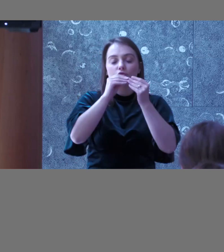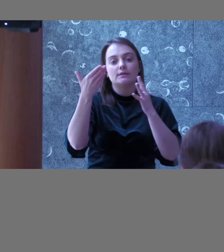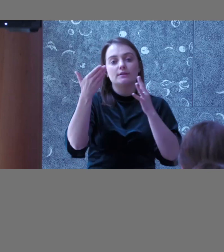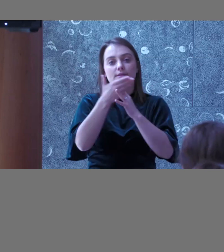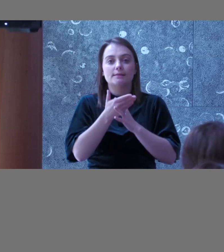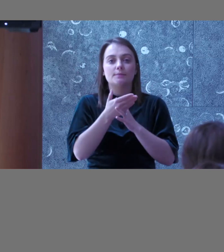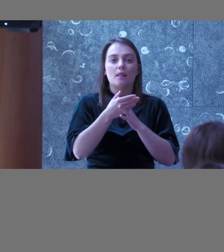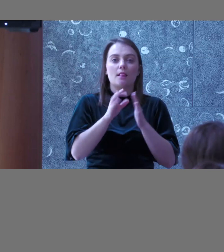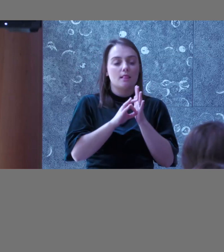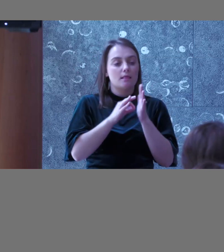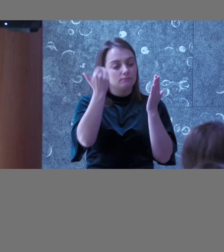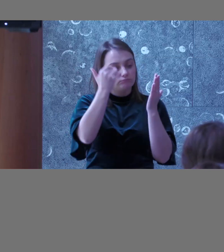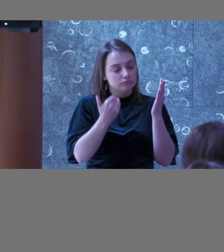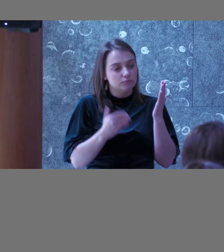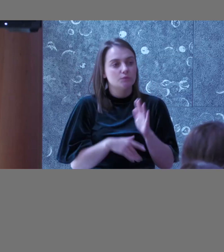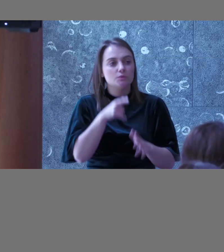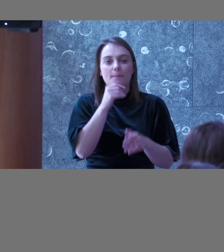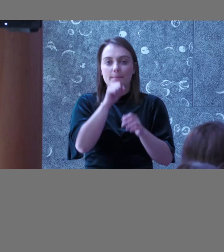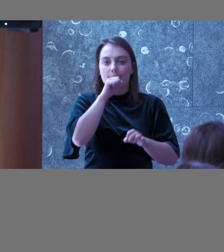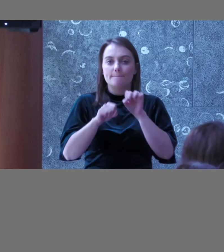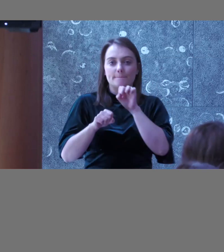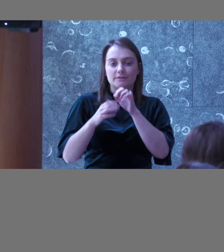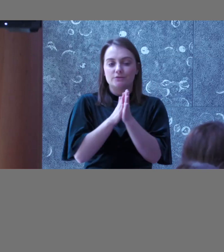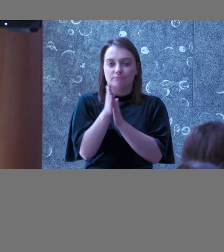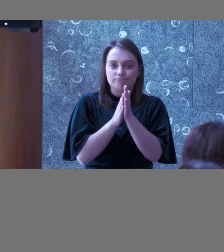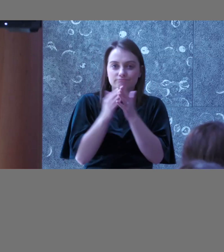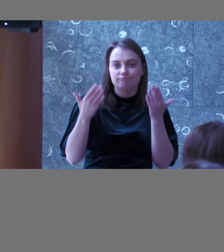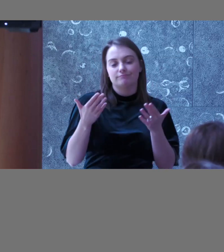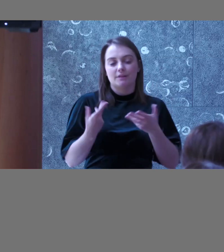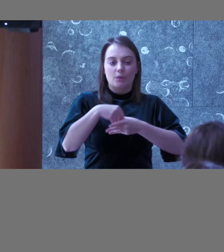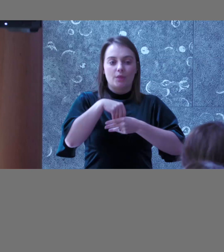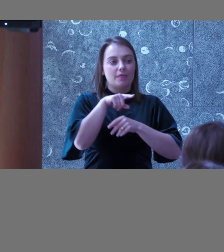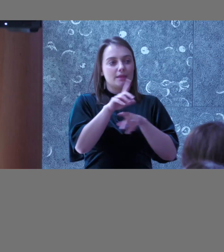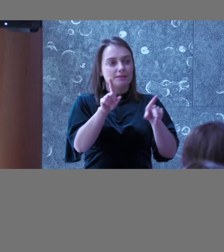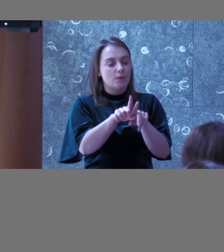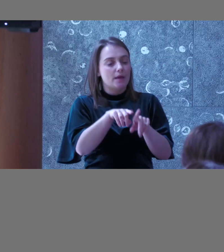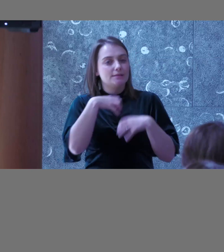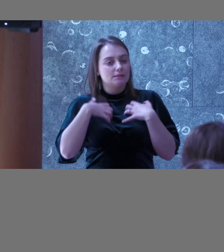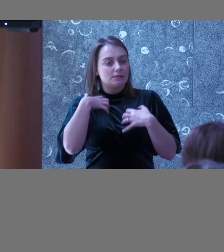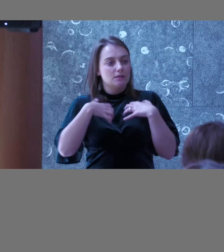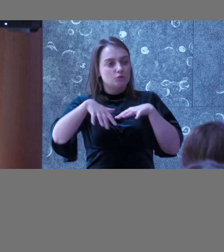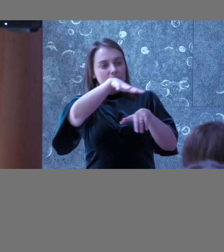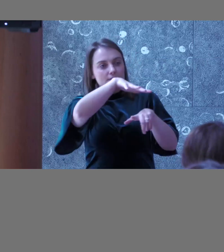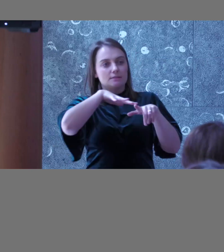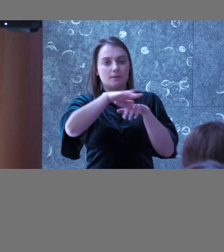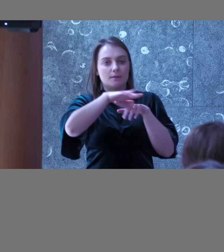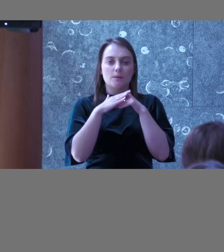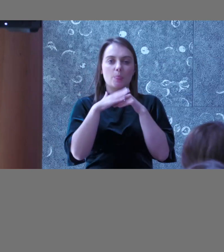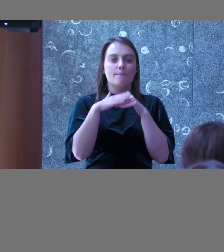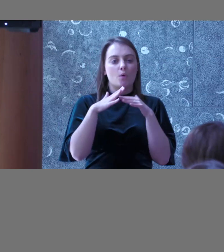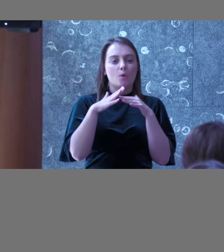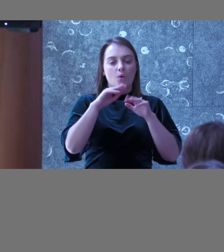was a point made earlier, again, about passion, and that kind of comes out of that too, because it is a really interesting space, and the more